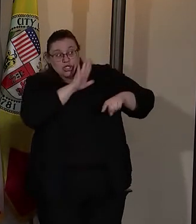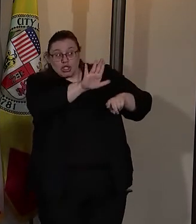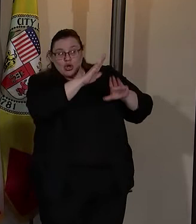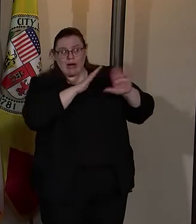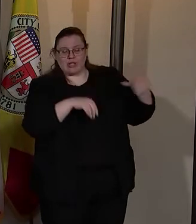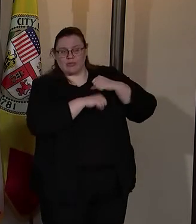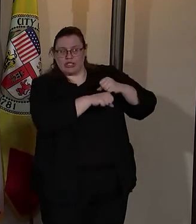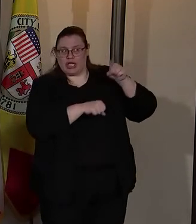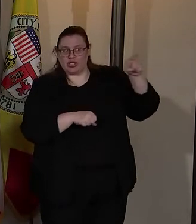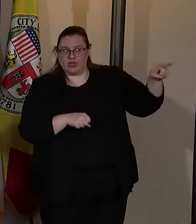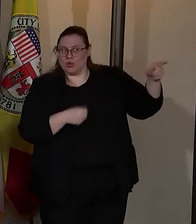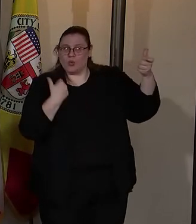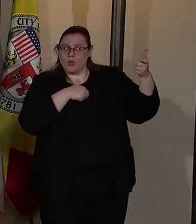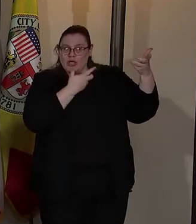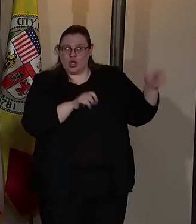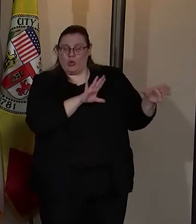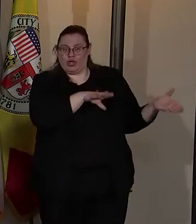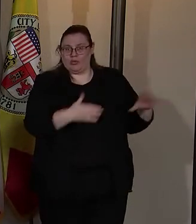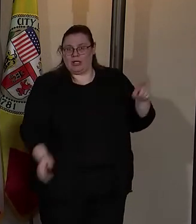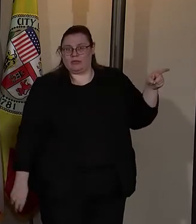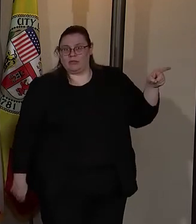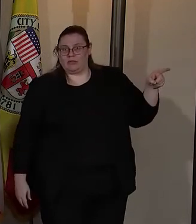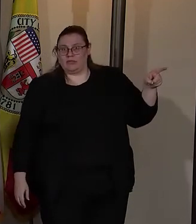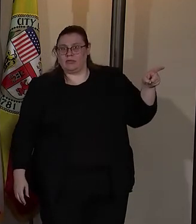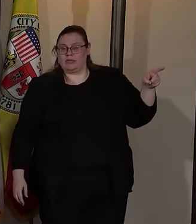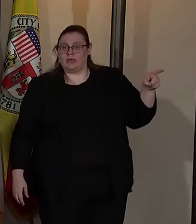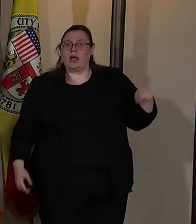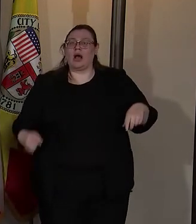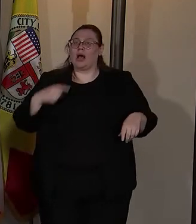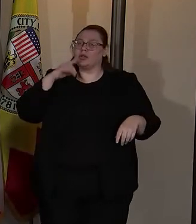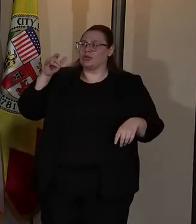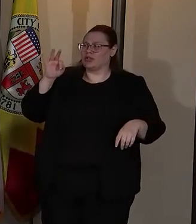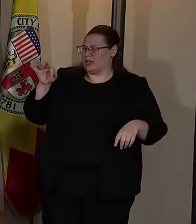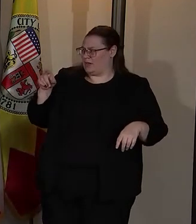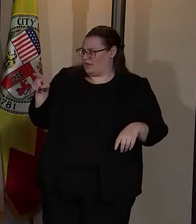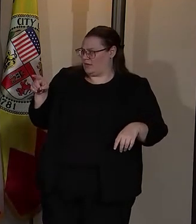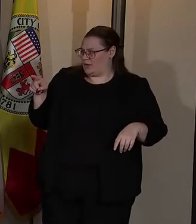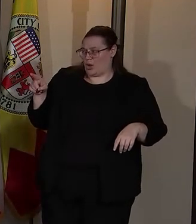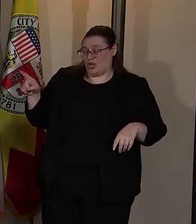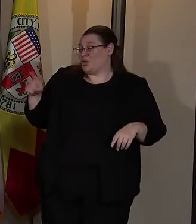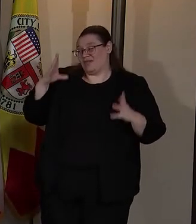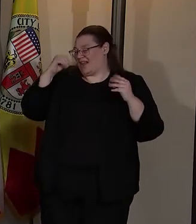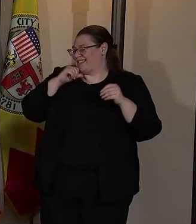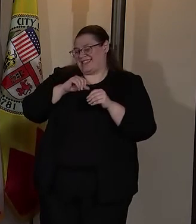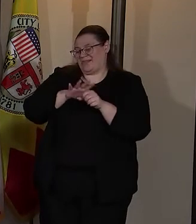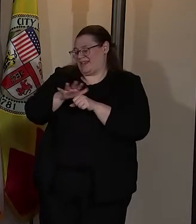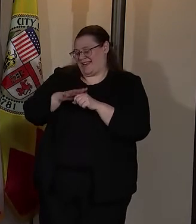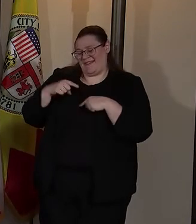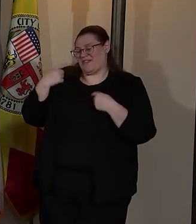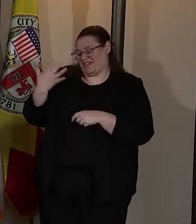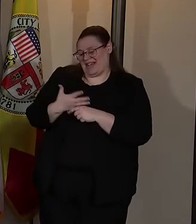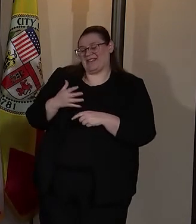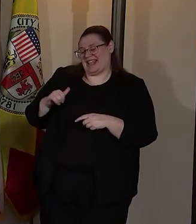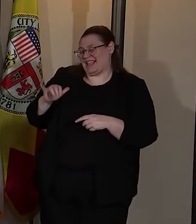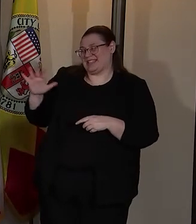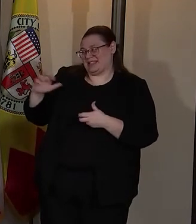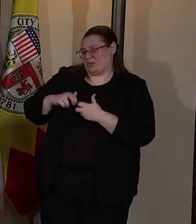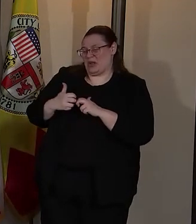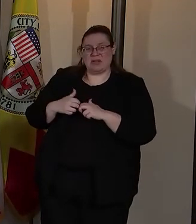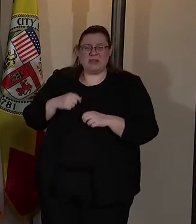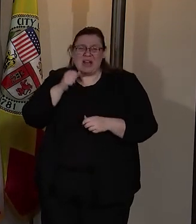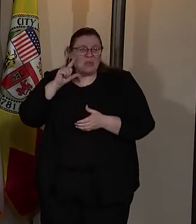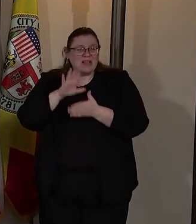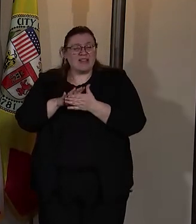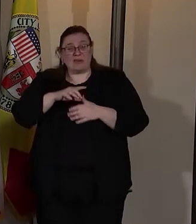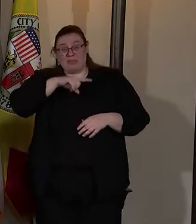protect you. We don't want you dead. I told the chief I thought he was having a sleep deprivation hallucination because I didn't believe black